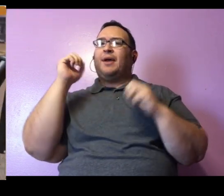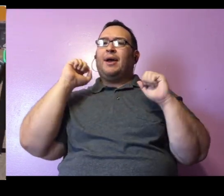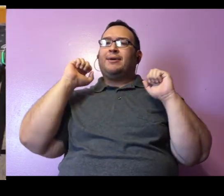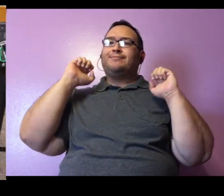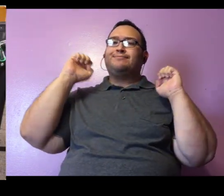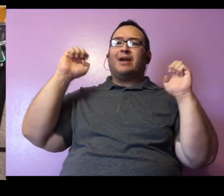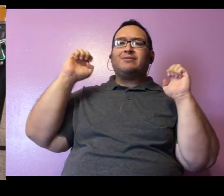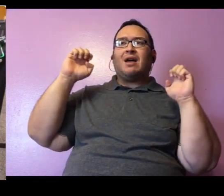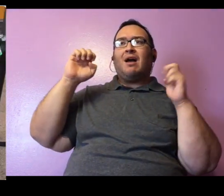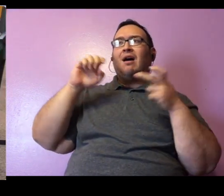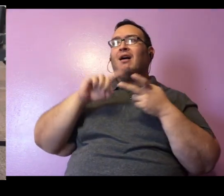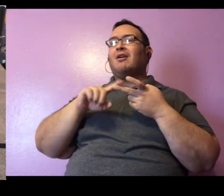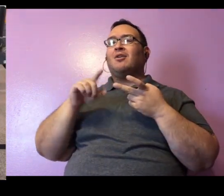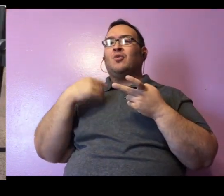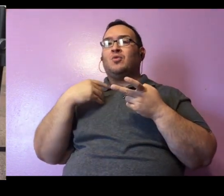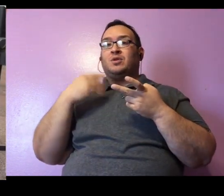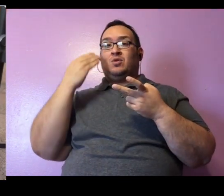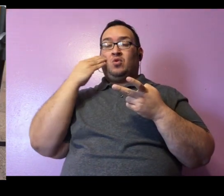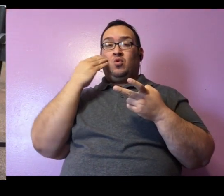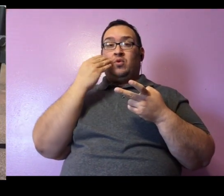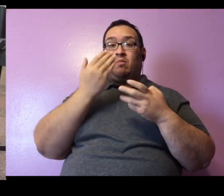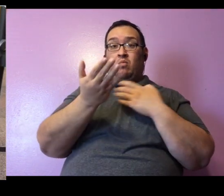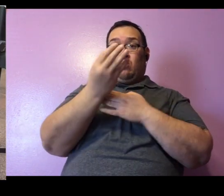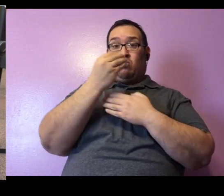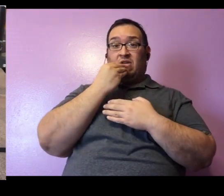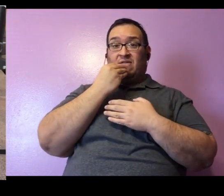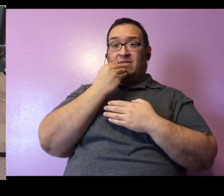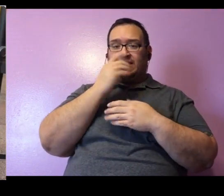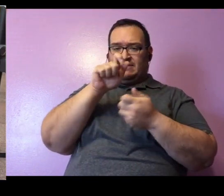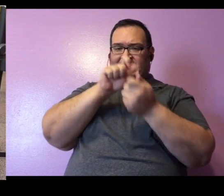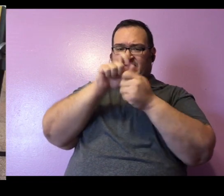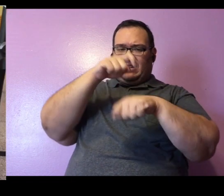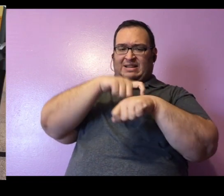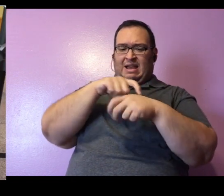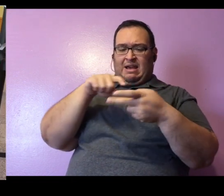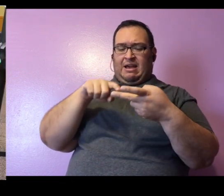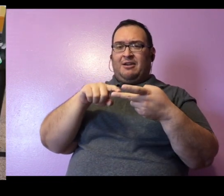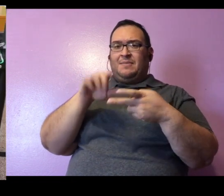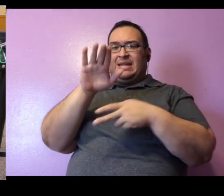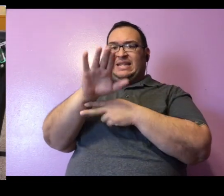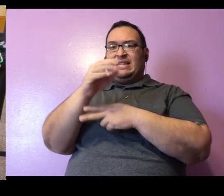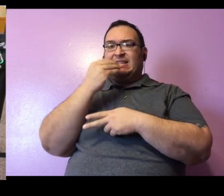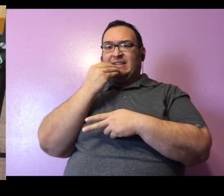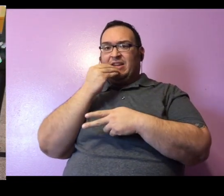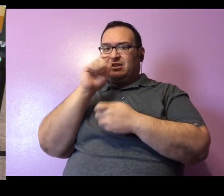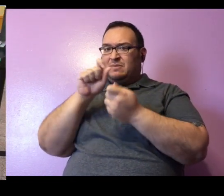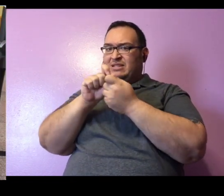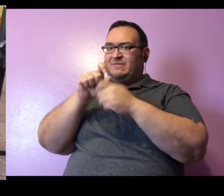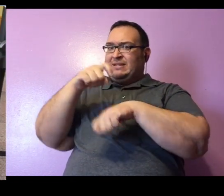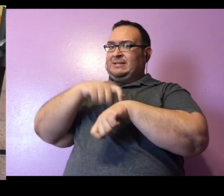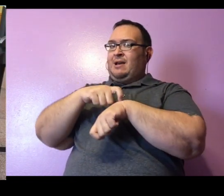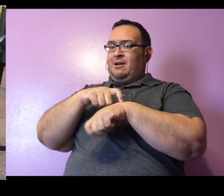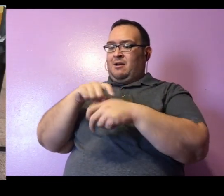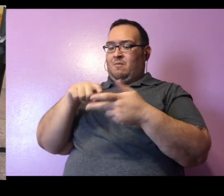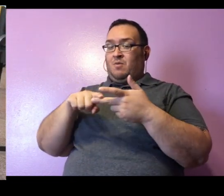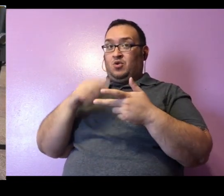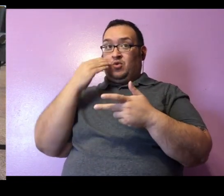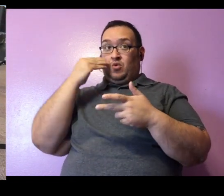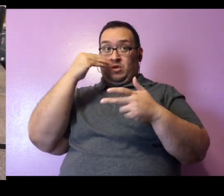she knows that she can expect her breakfast at a certain time and her dinner at a certain time, and she can expect us to come in and